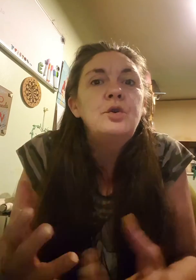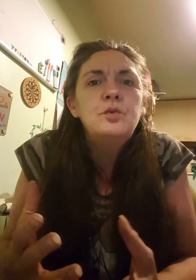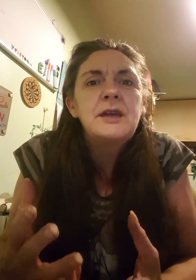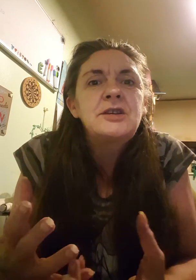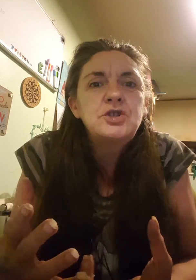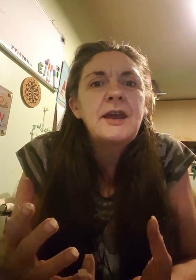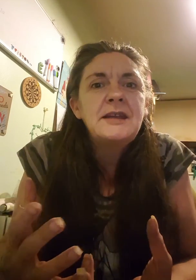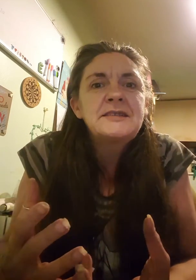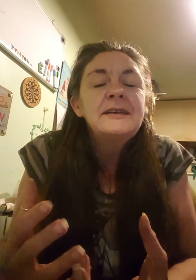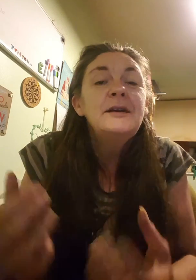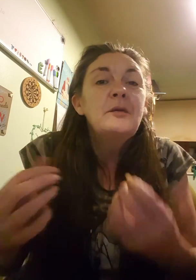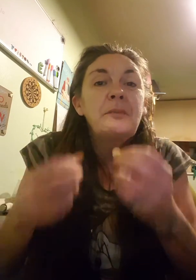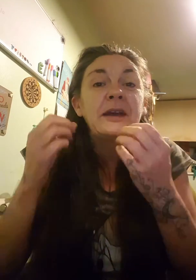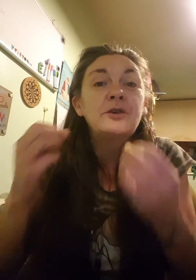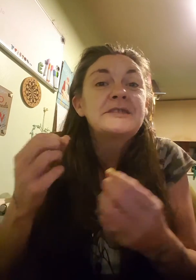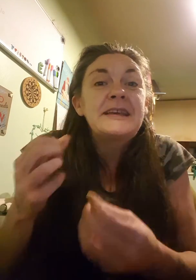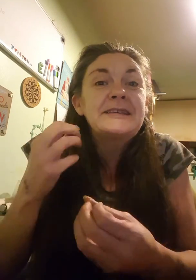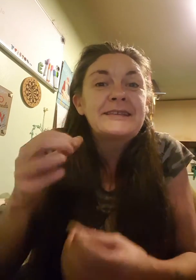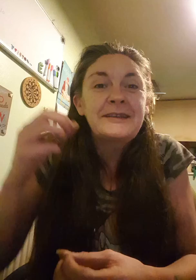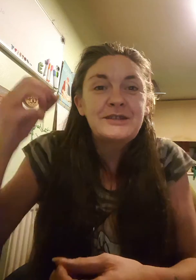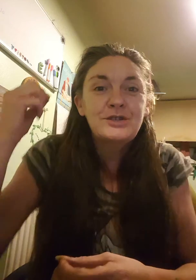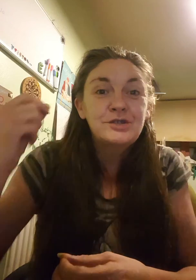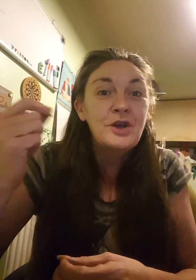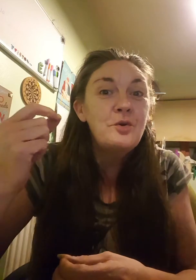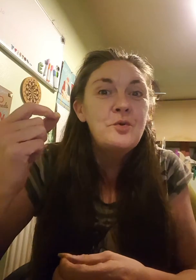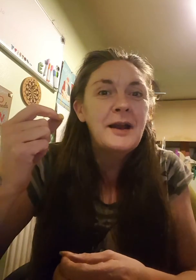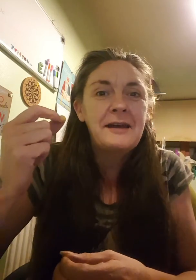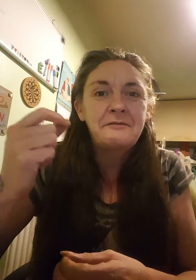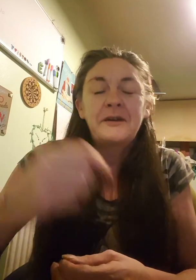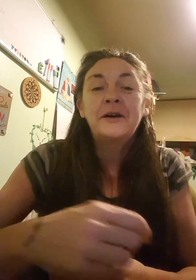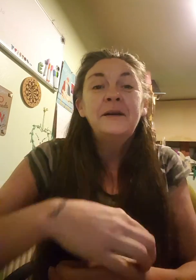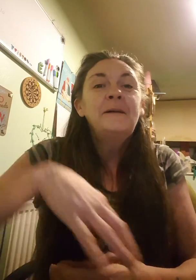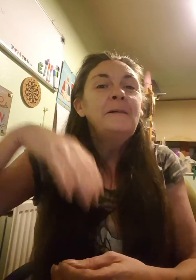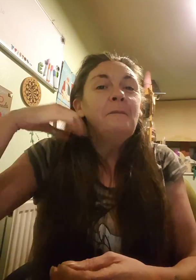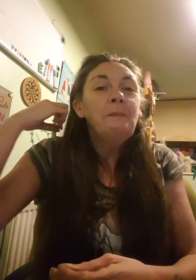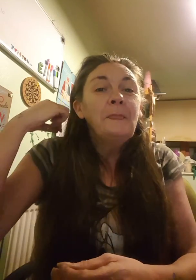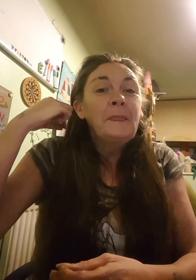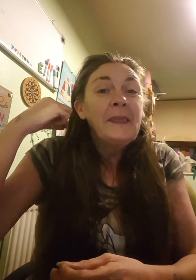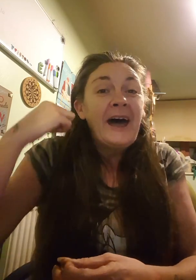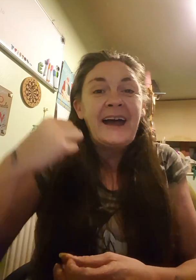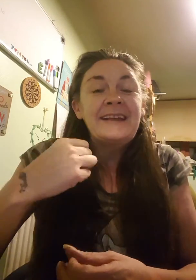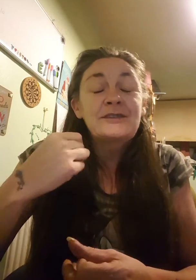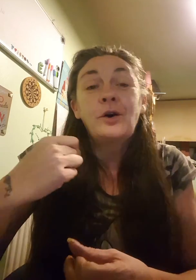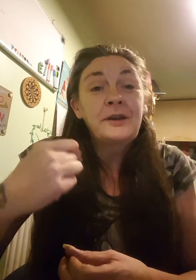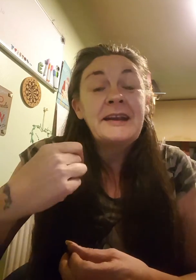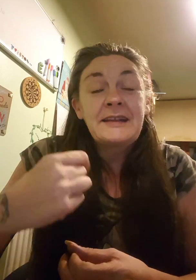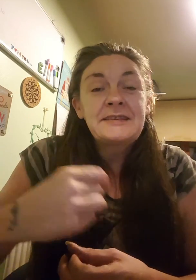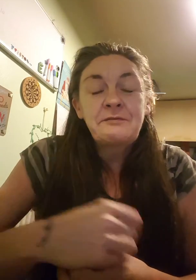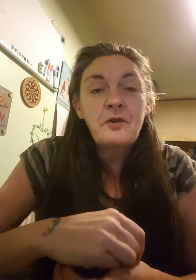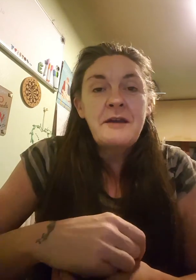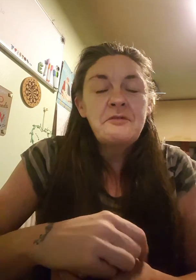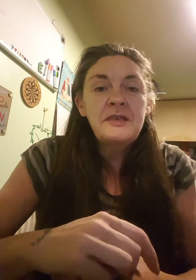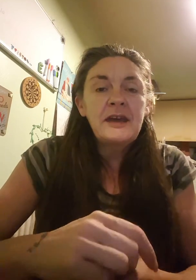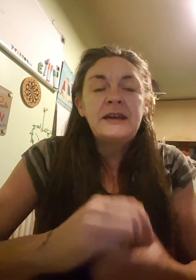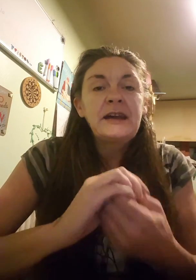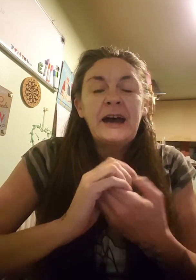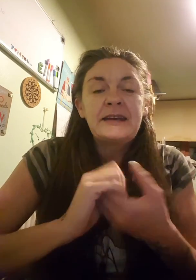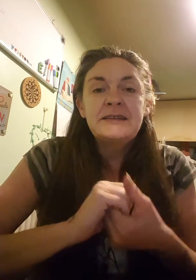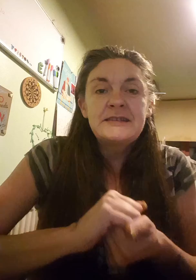this shit because it's so clever and it's got an answer for everything. And